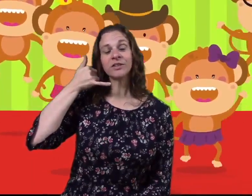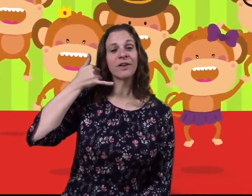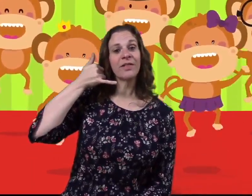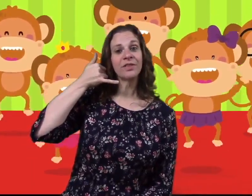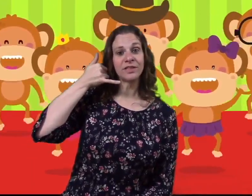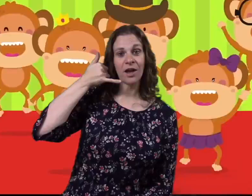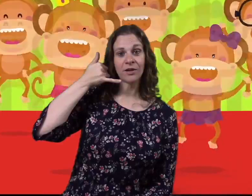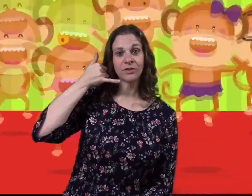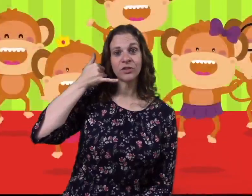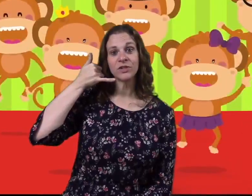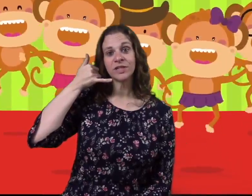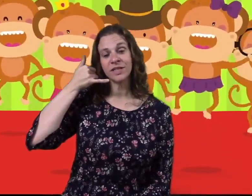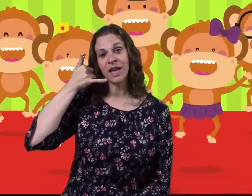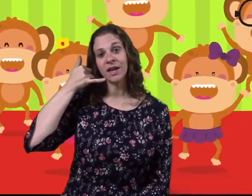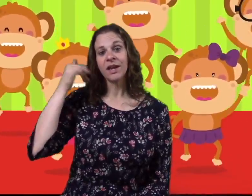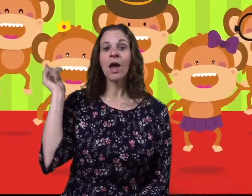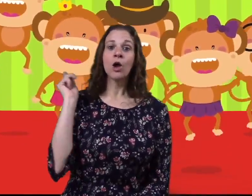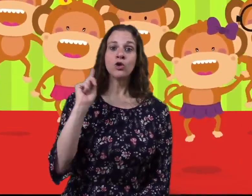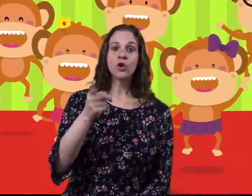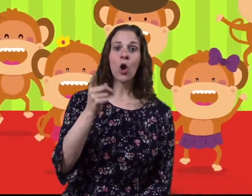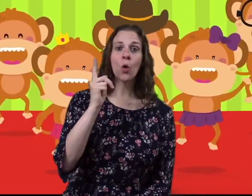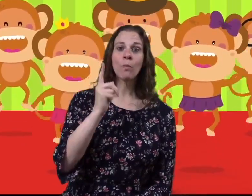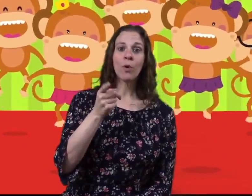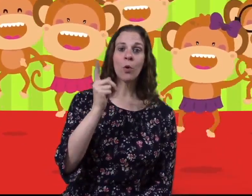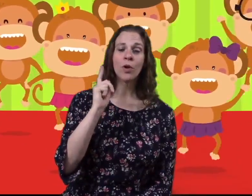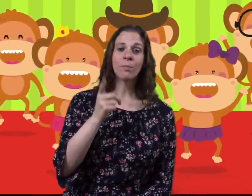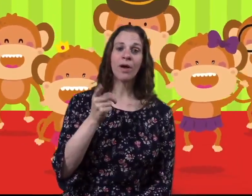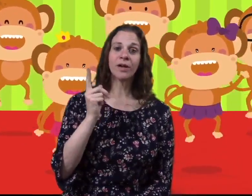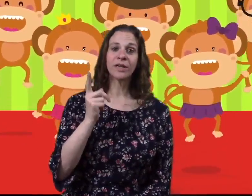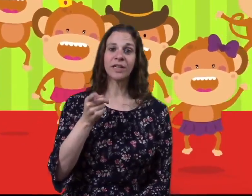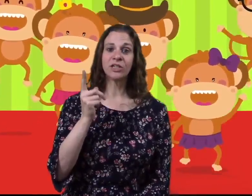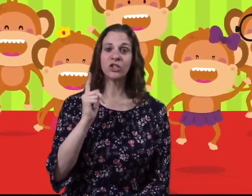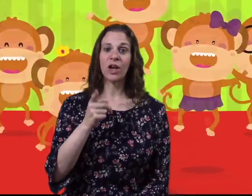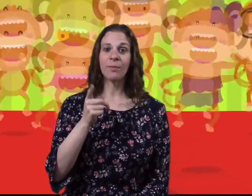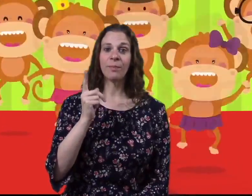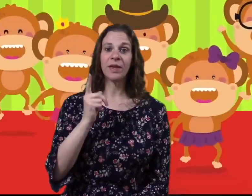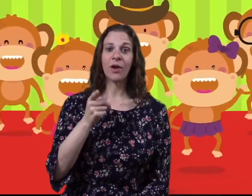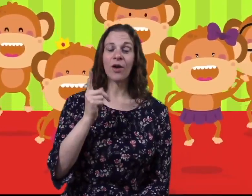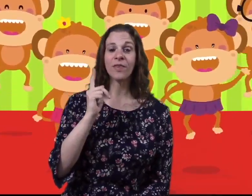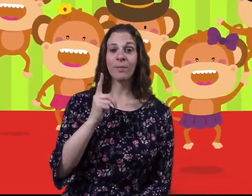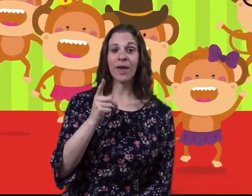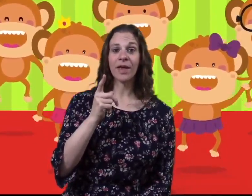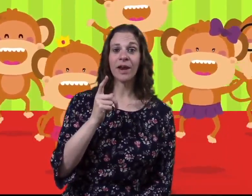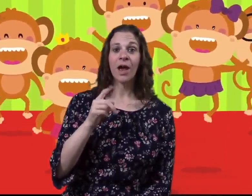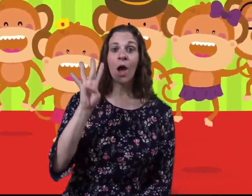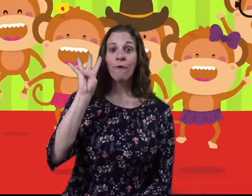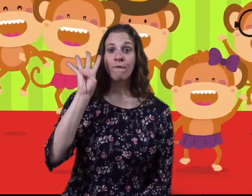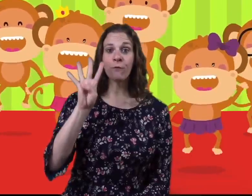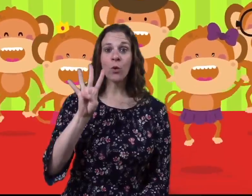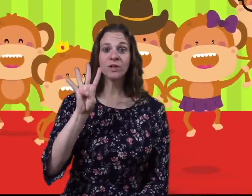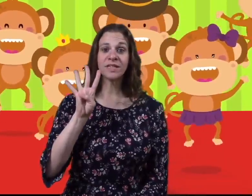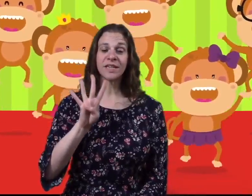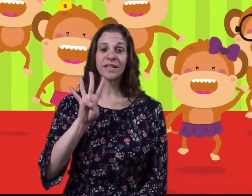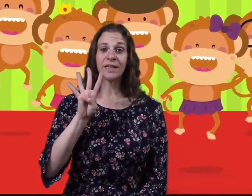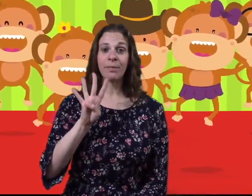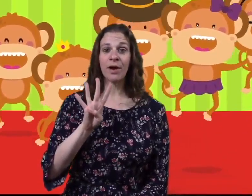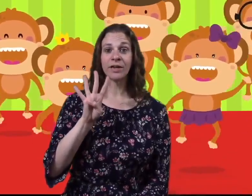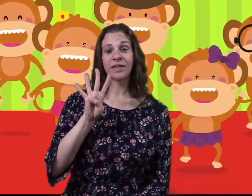and the doctor said, No more monkeys jumping on the bed. Four silly monkeys